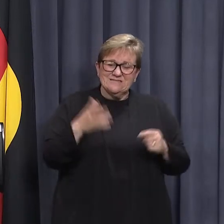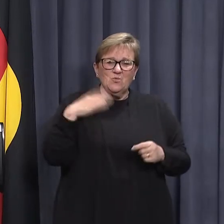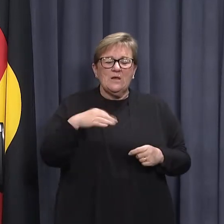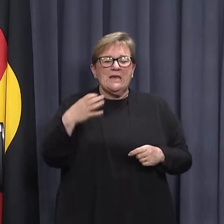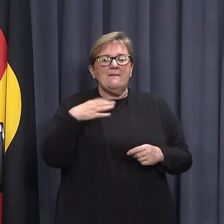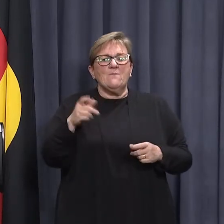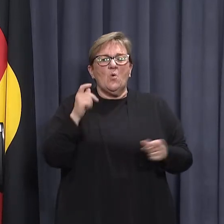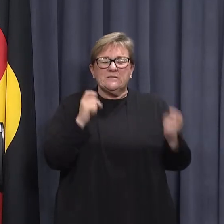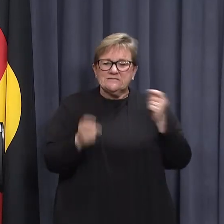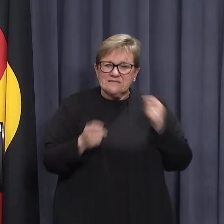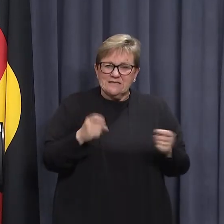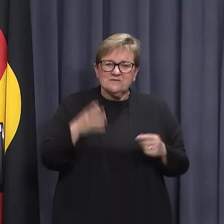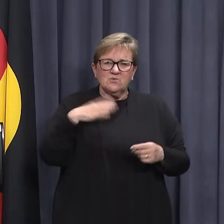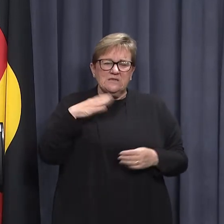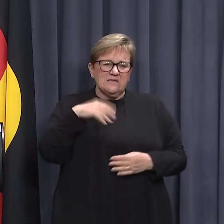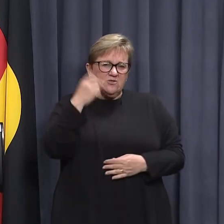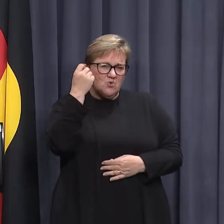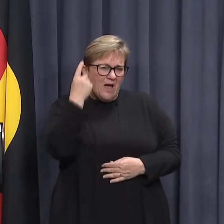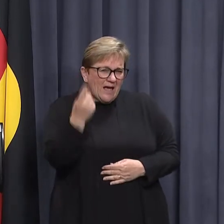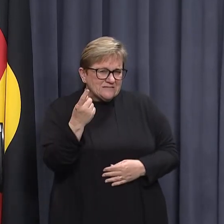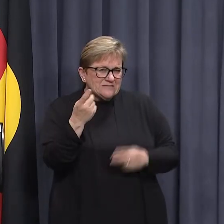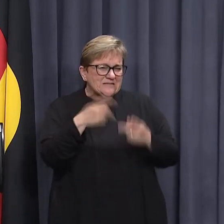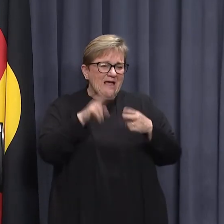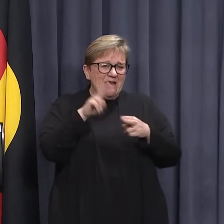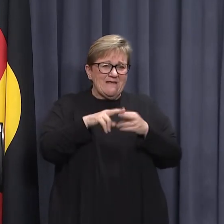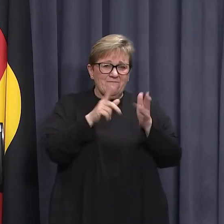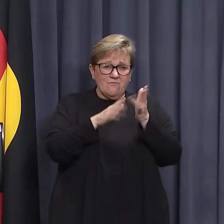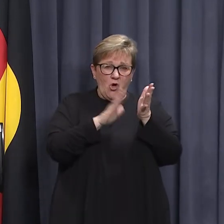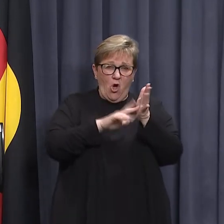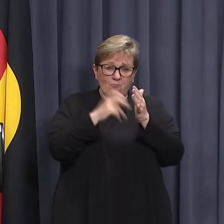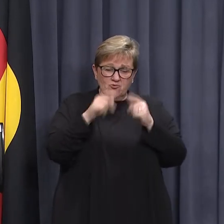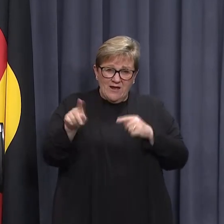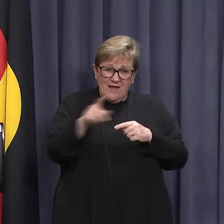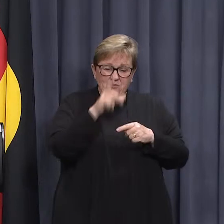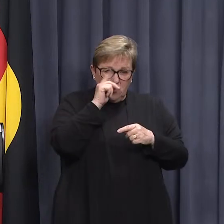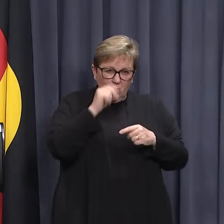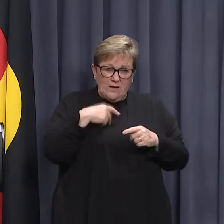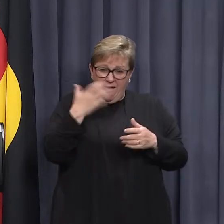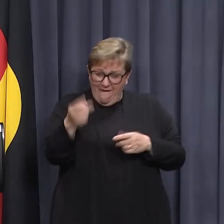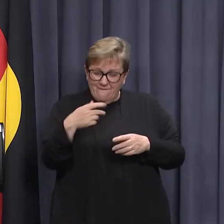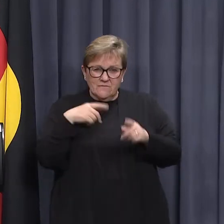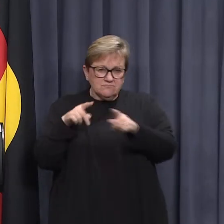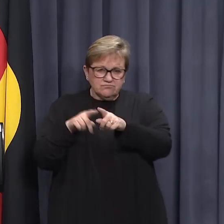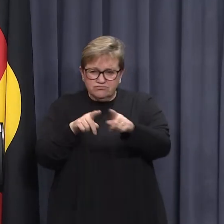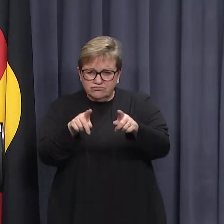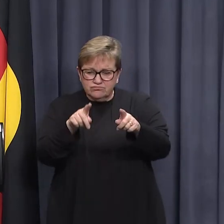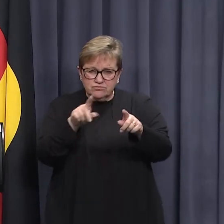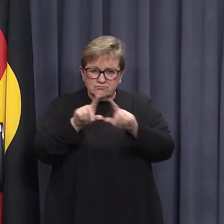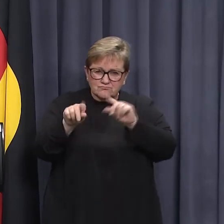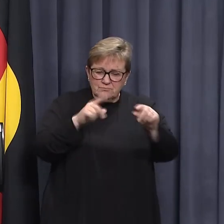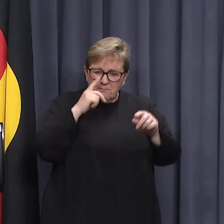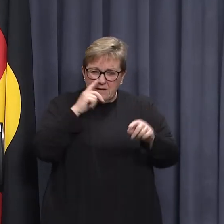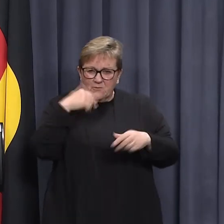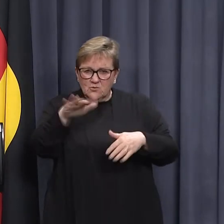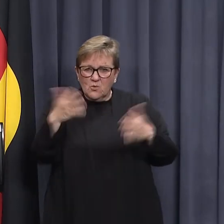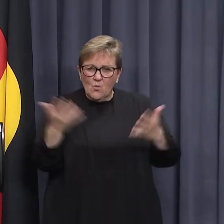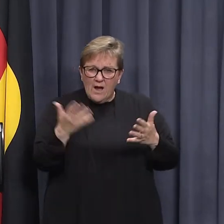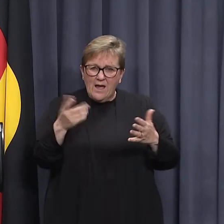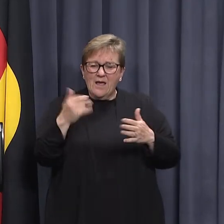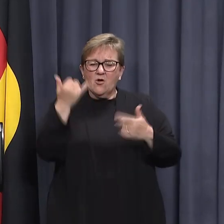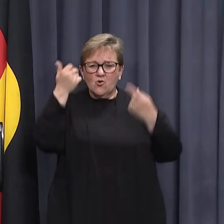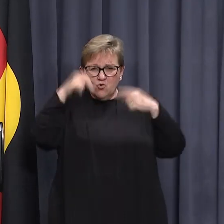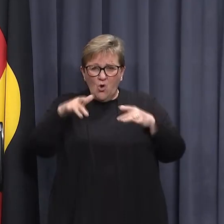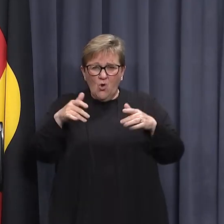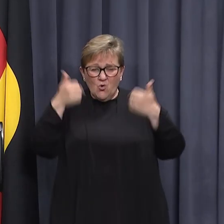testing. We need to understand if there's cases out there so we can trace the people that they may have been in